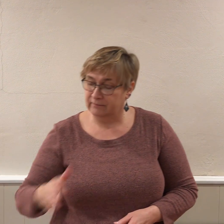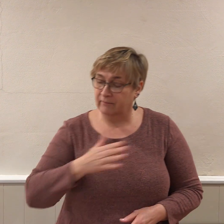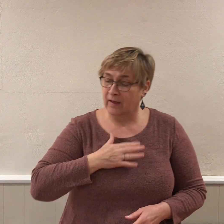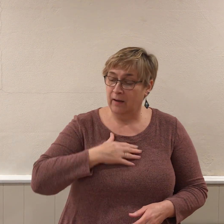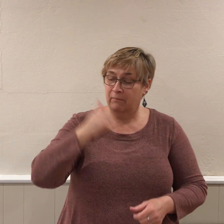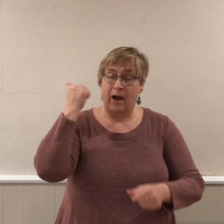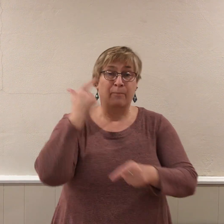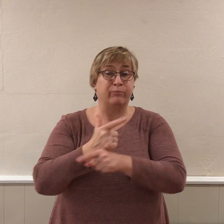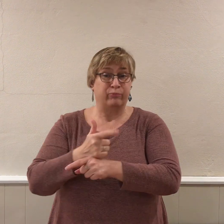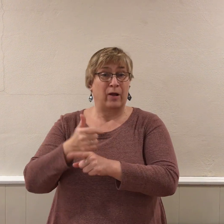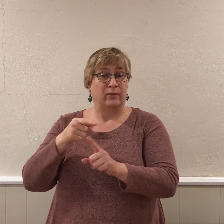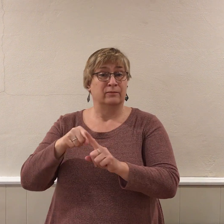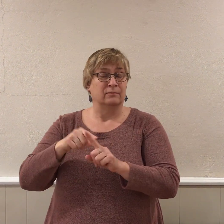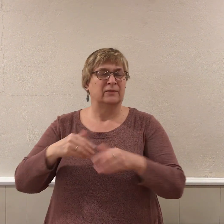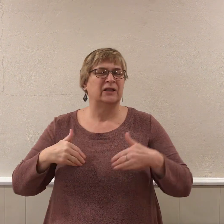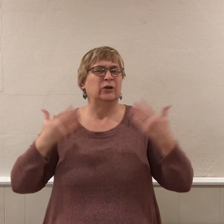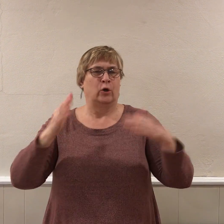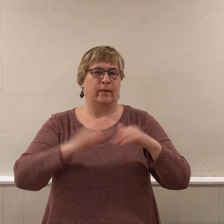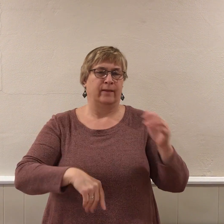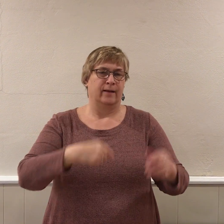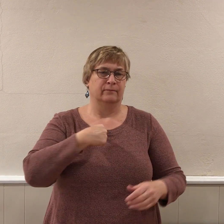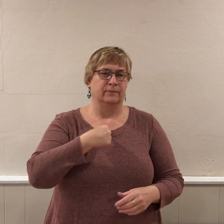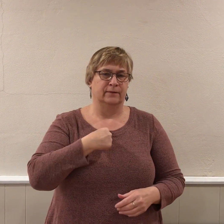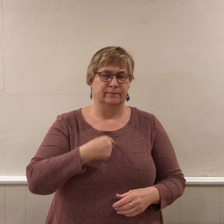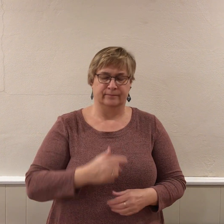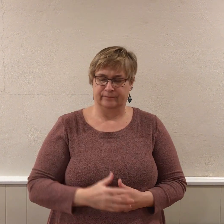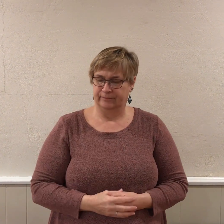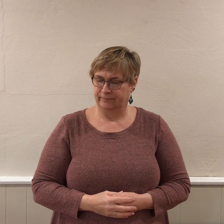My brother is younger than me.